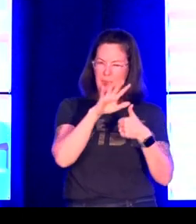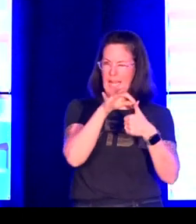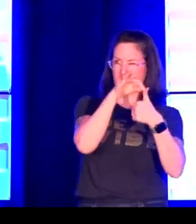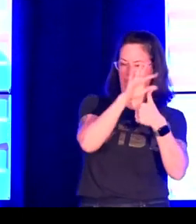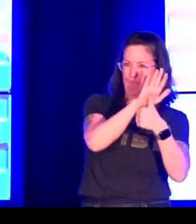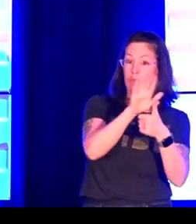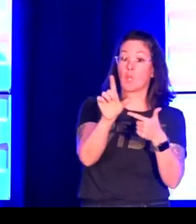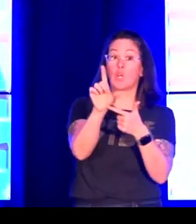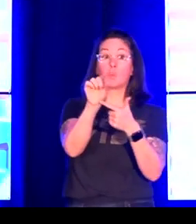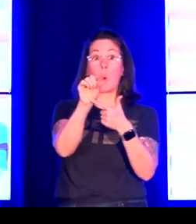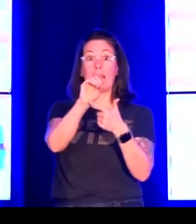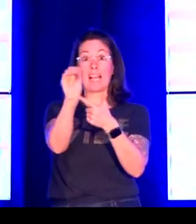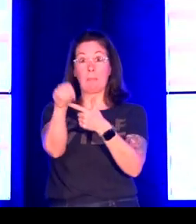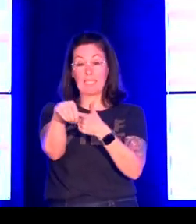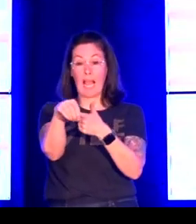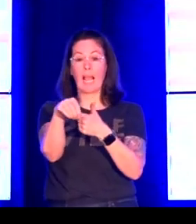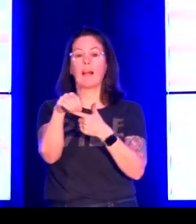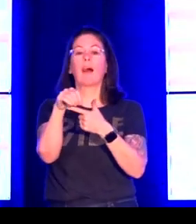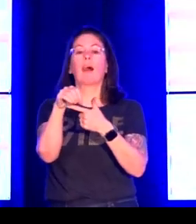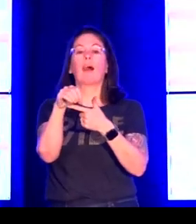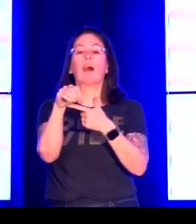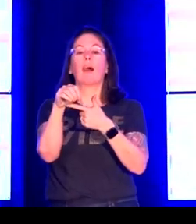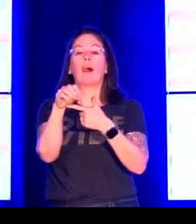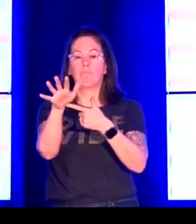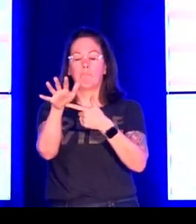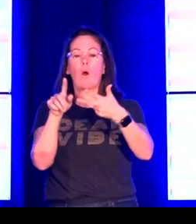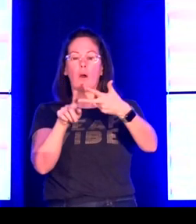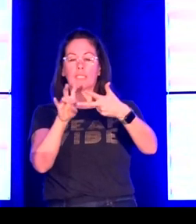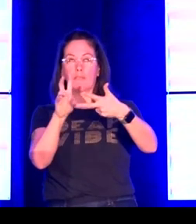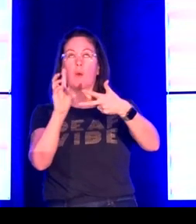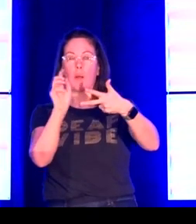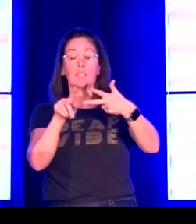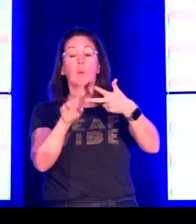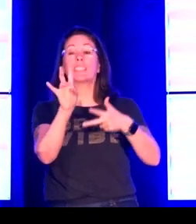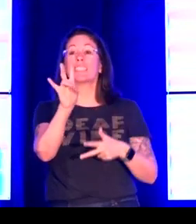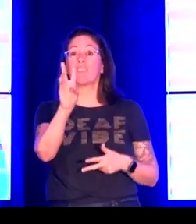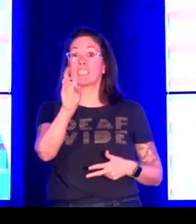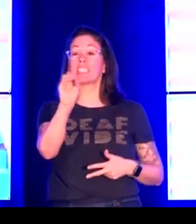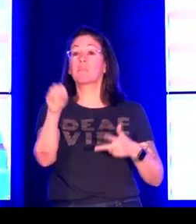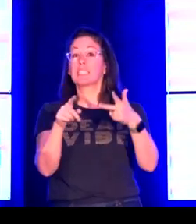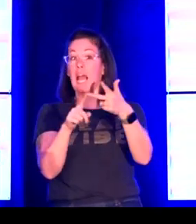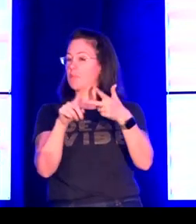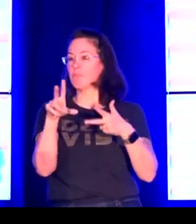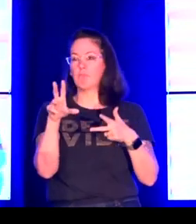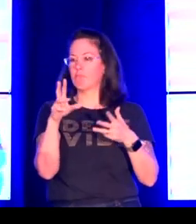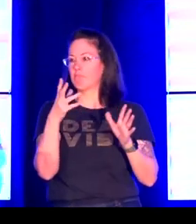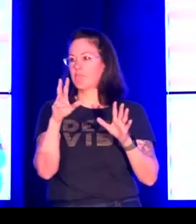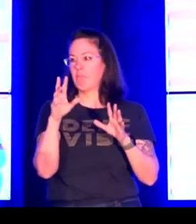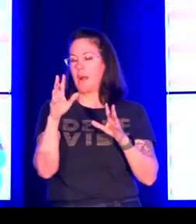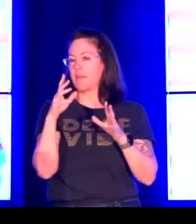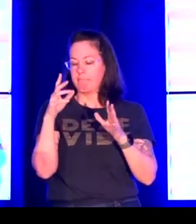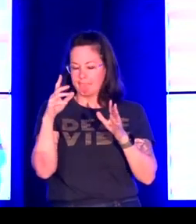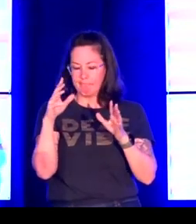the authors explicitly discussed their signing experience and signing knowledge. 76% did not. 20